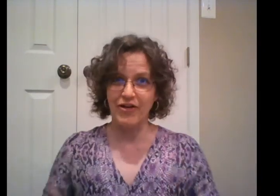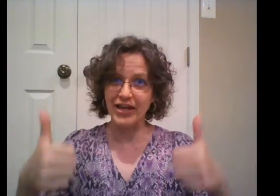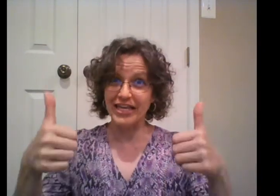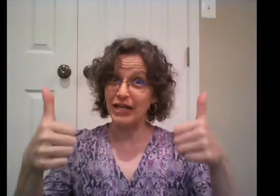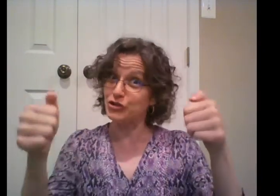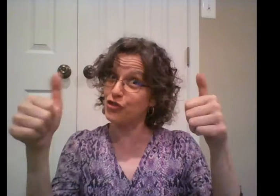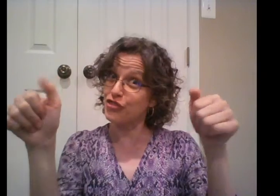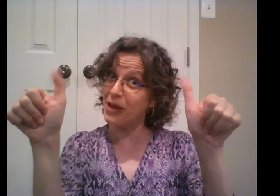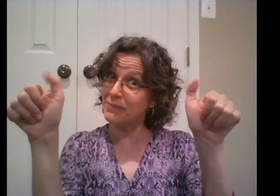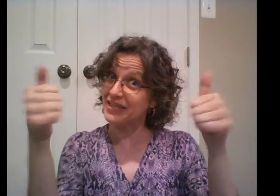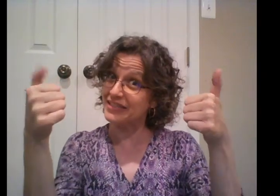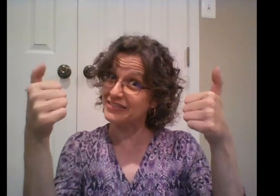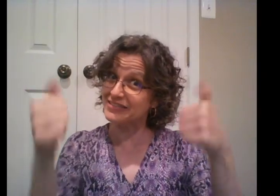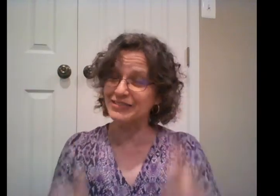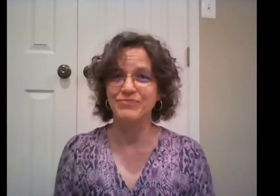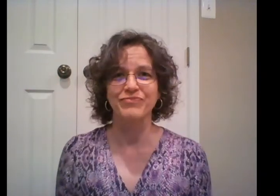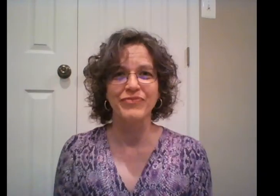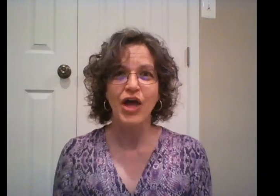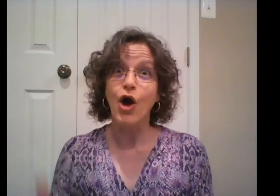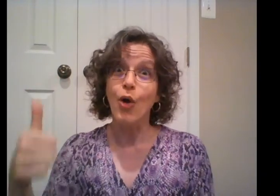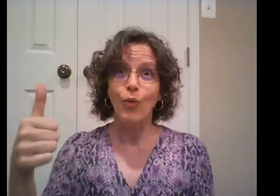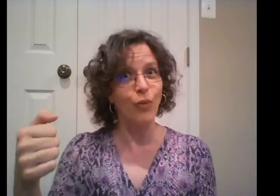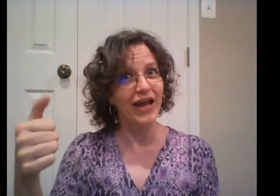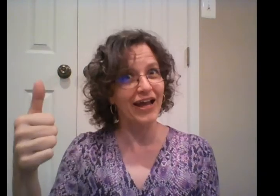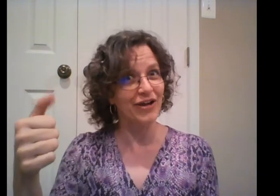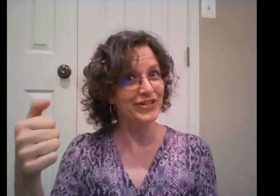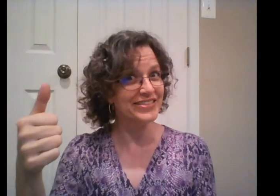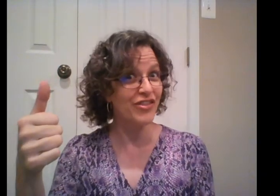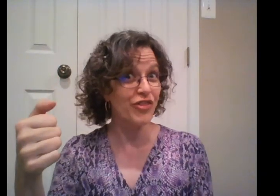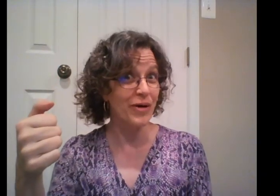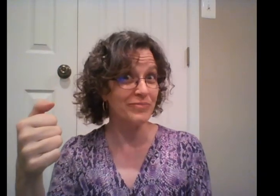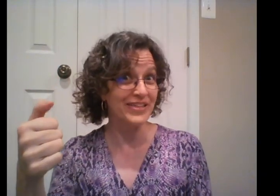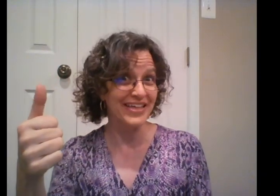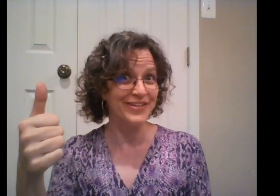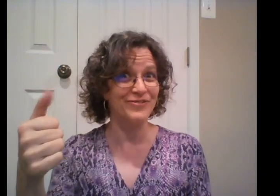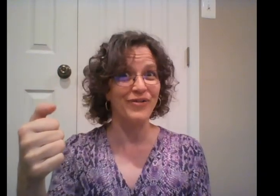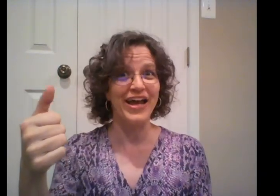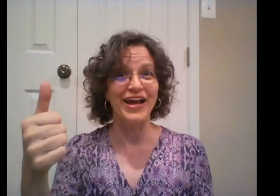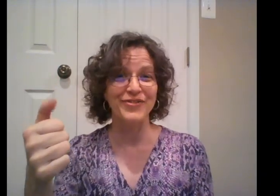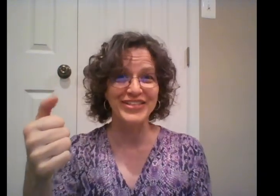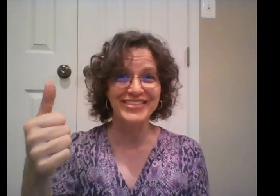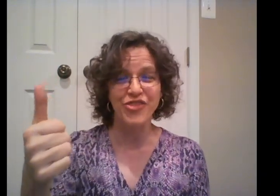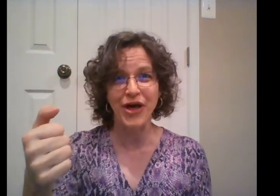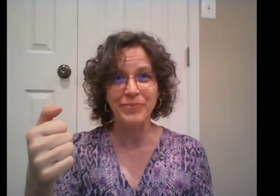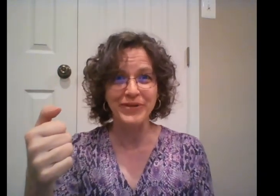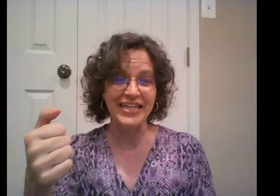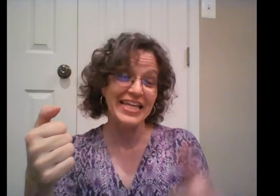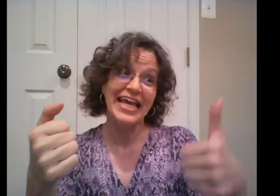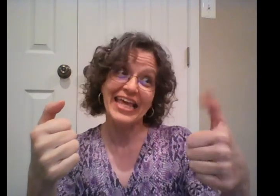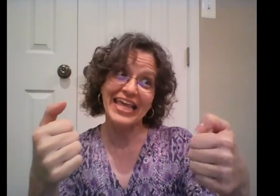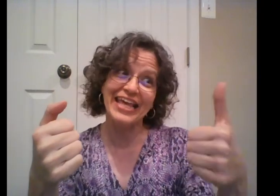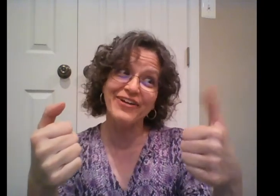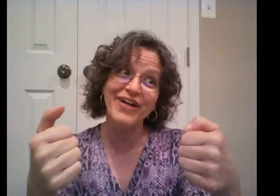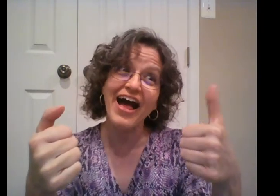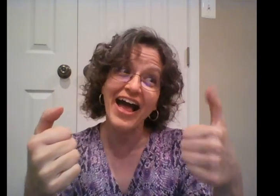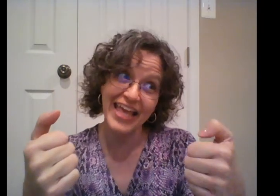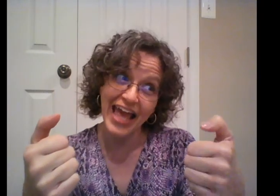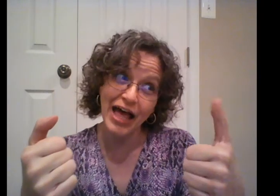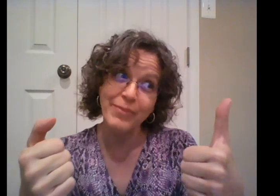All right. Get out your Thumpkins. Where is Thumpkin? Where is Thumpkin? Here I am.